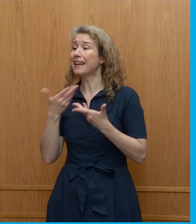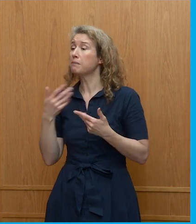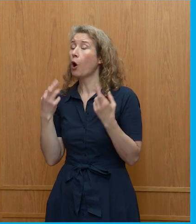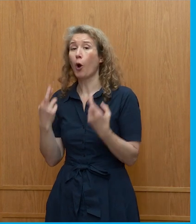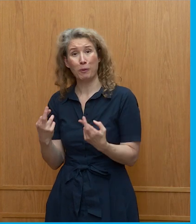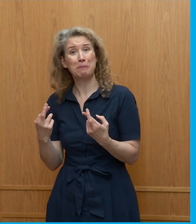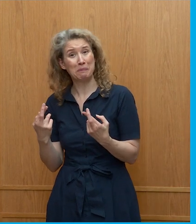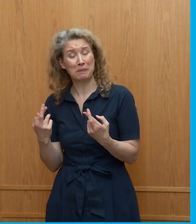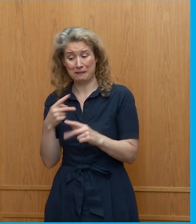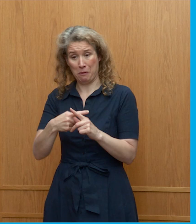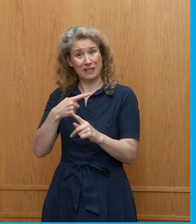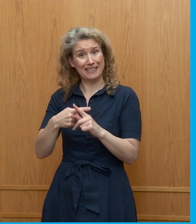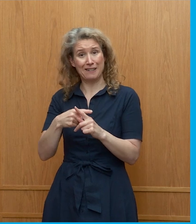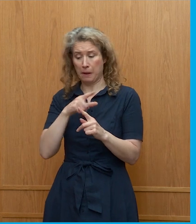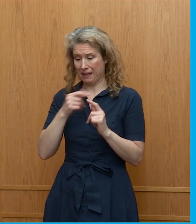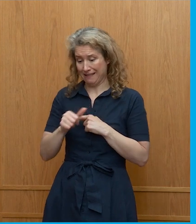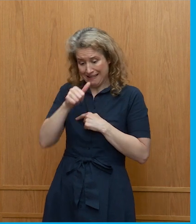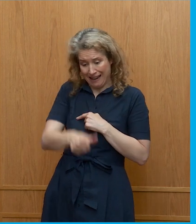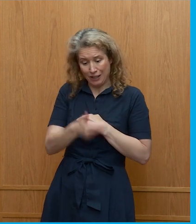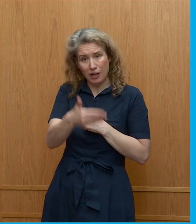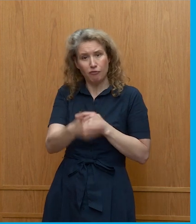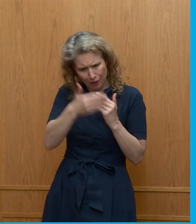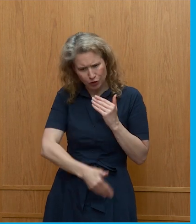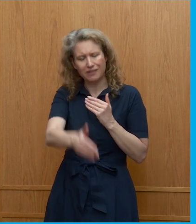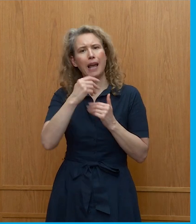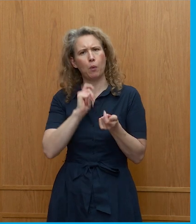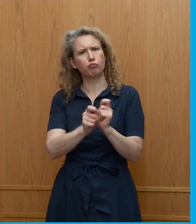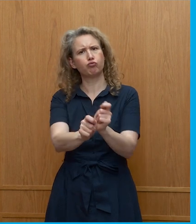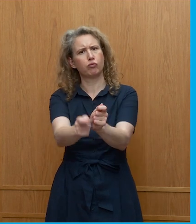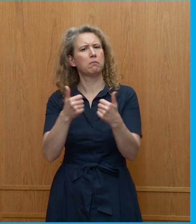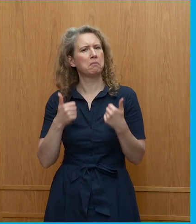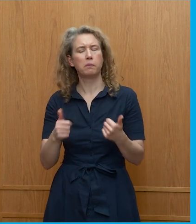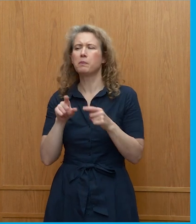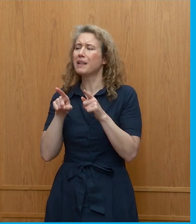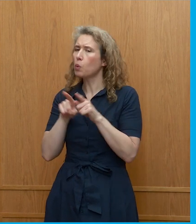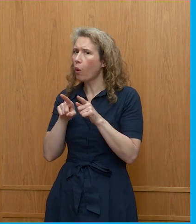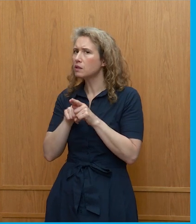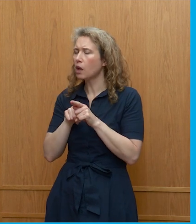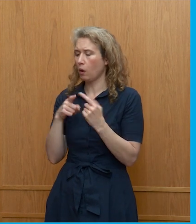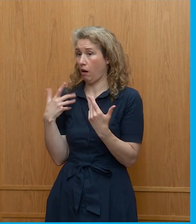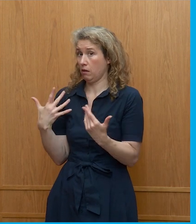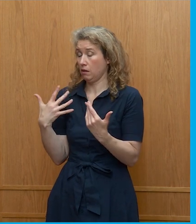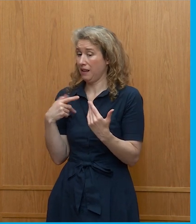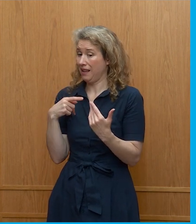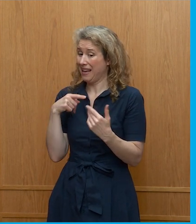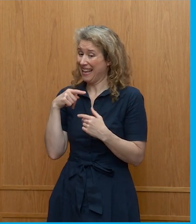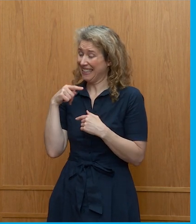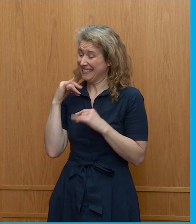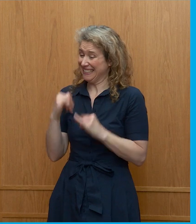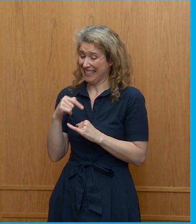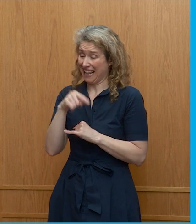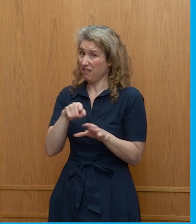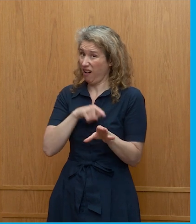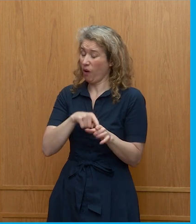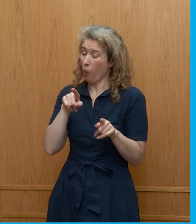because that means this is the generation moving forward. But, that is also the generation that has the highest meat consumption, the